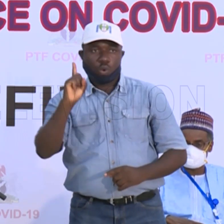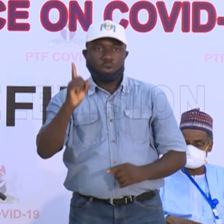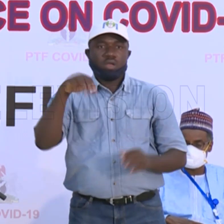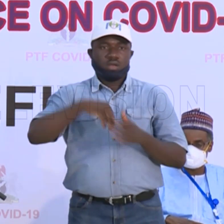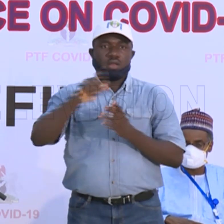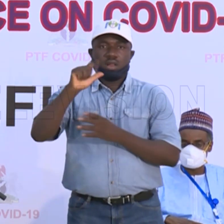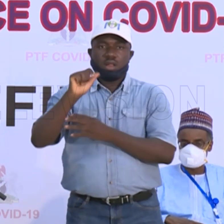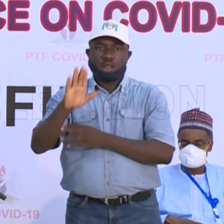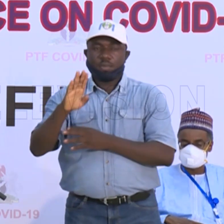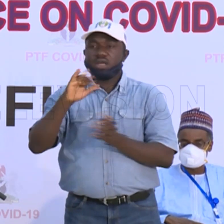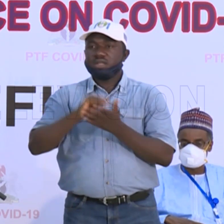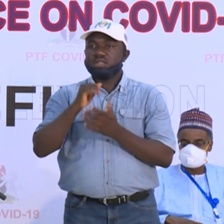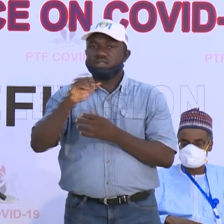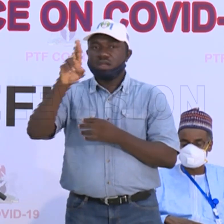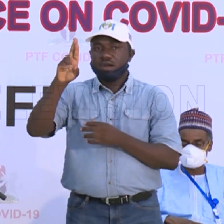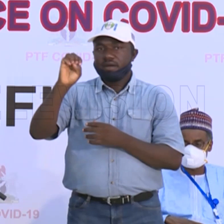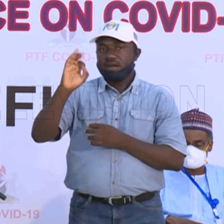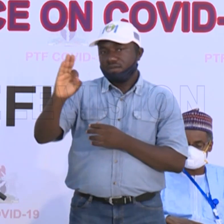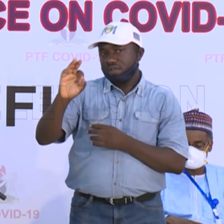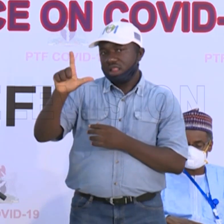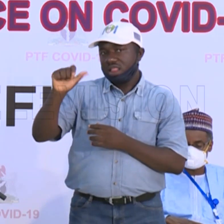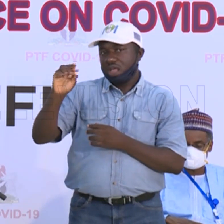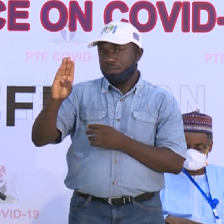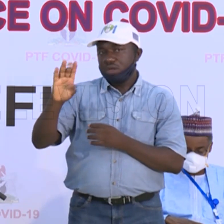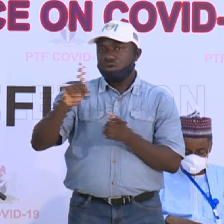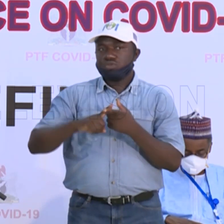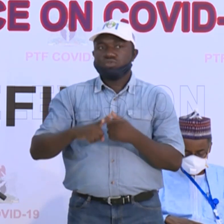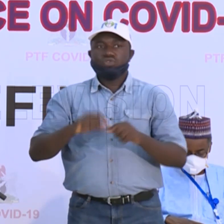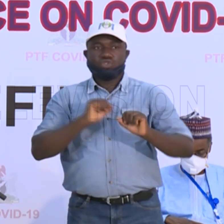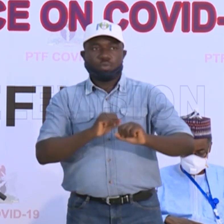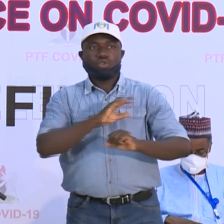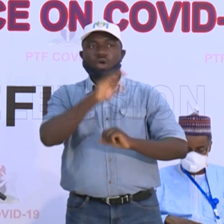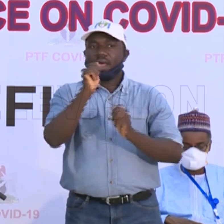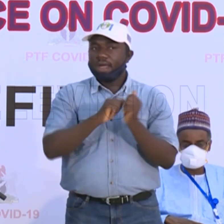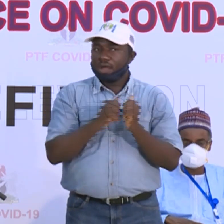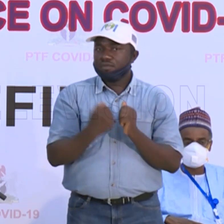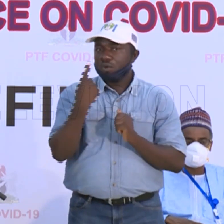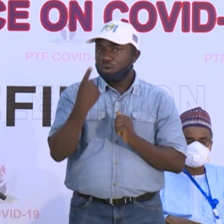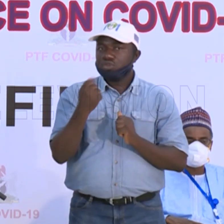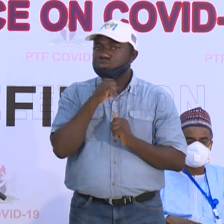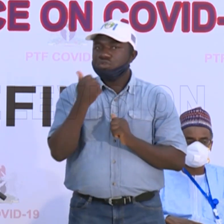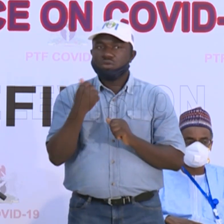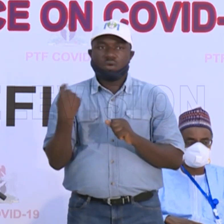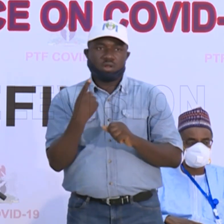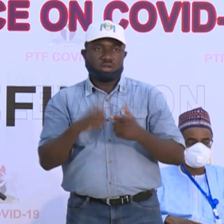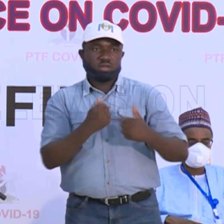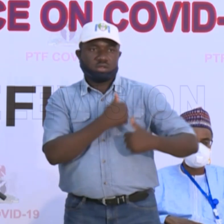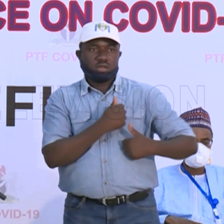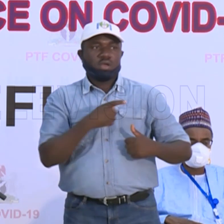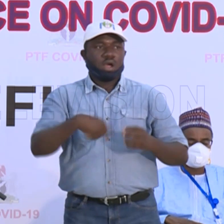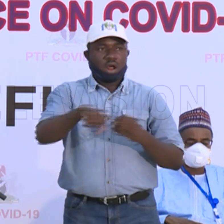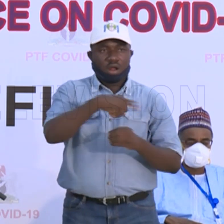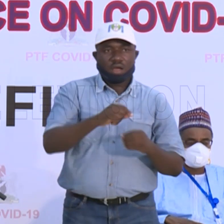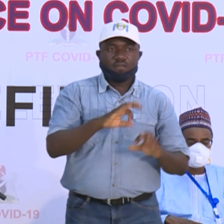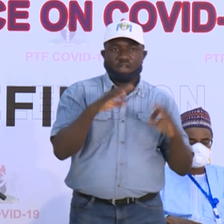Reference Lab, to support not only the armed forces, but everyone around that area, their families and